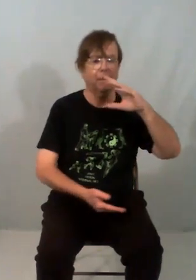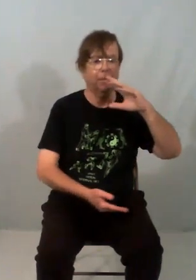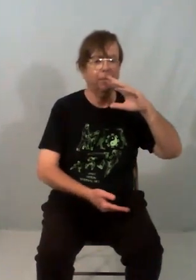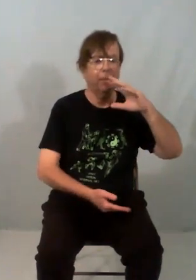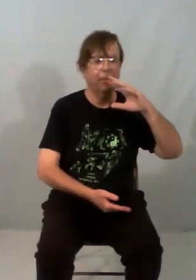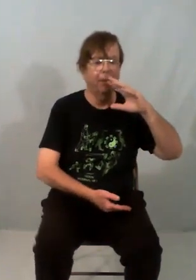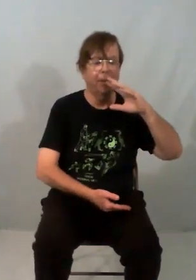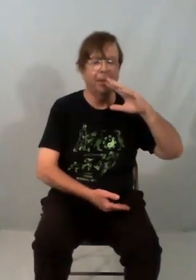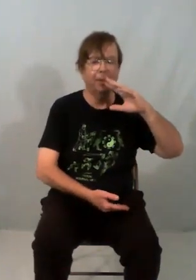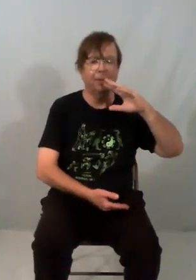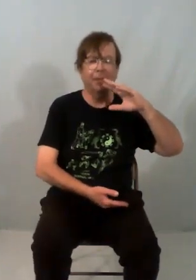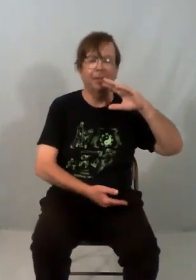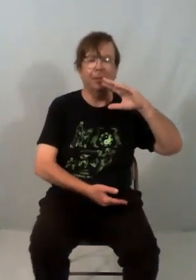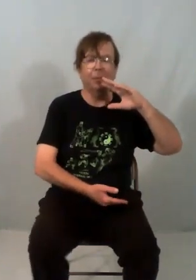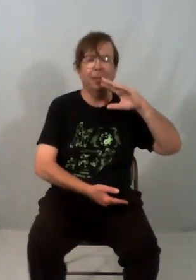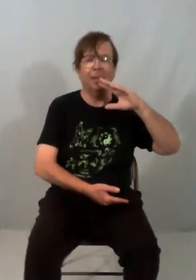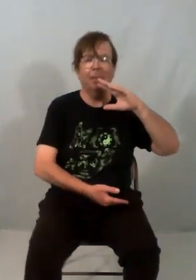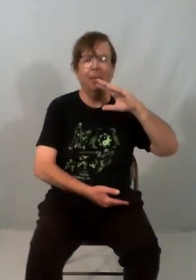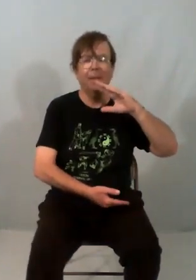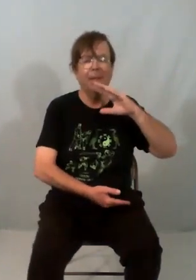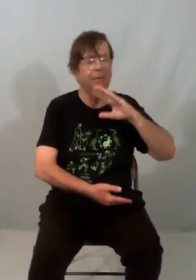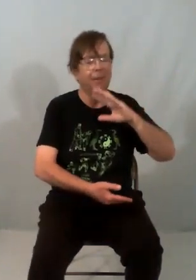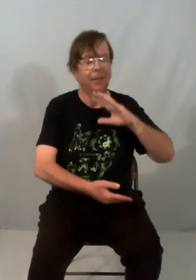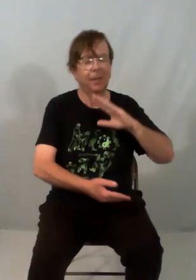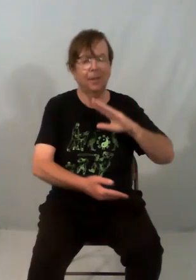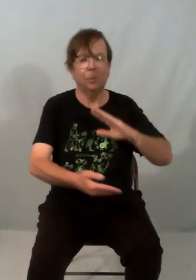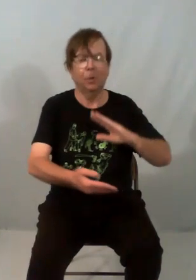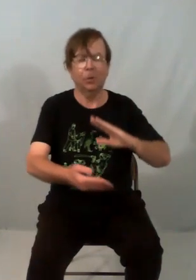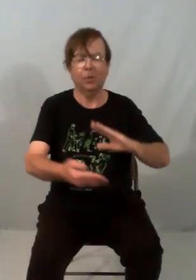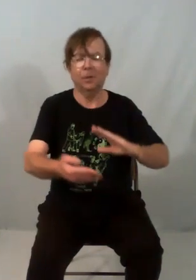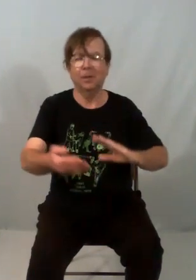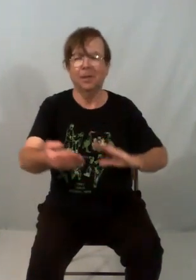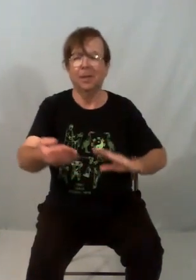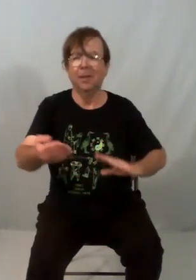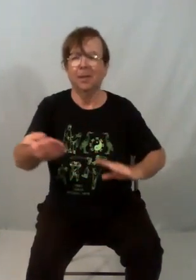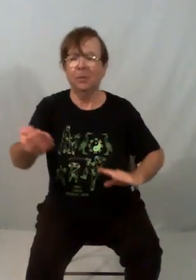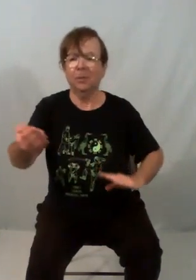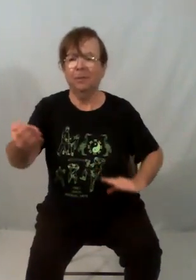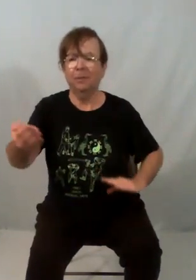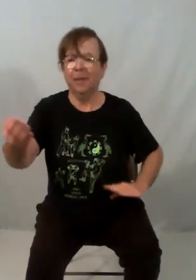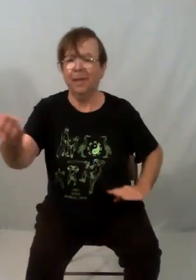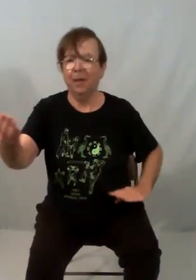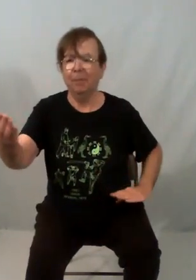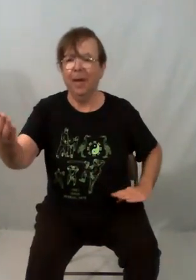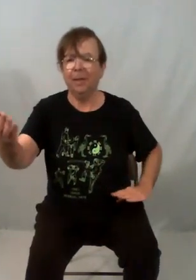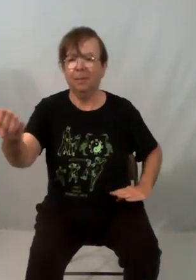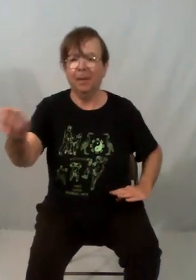If you find it too confusing with the stepping, then just watch. Watch the film again. Go back to the basic